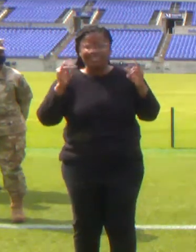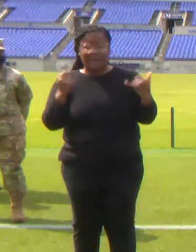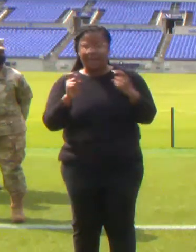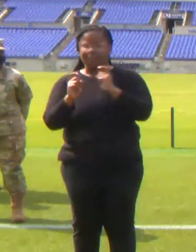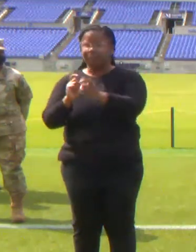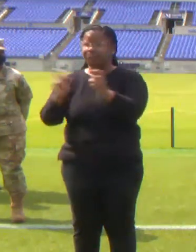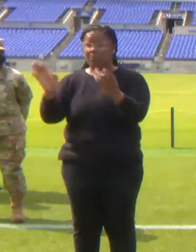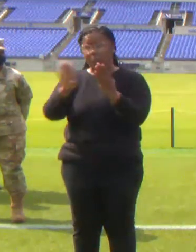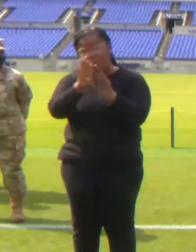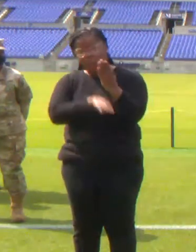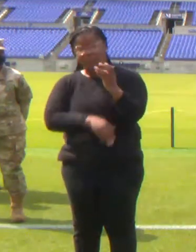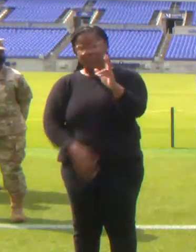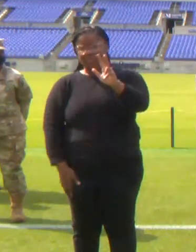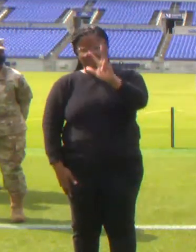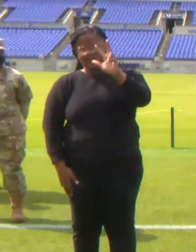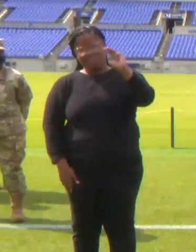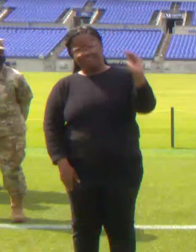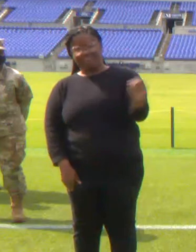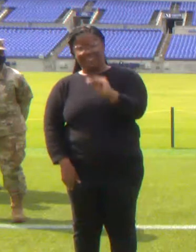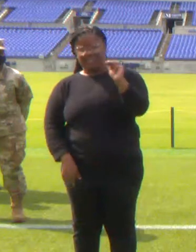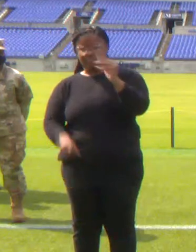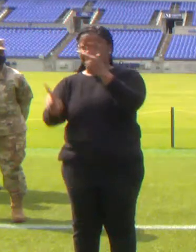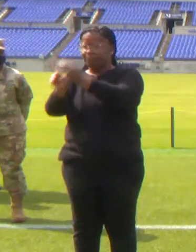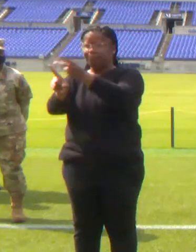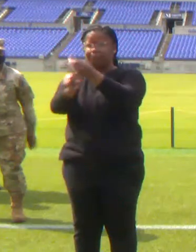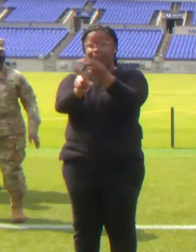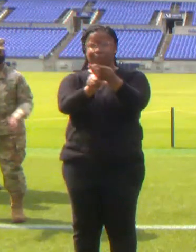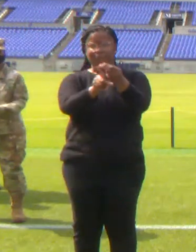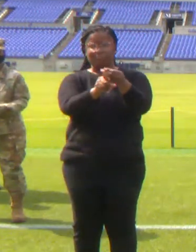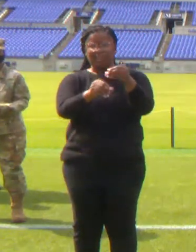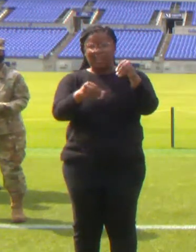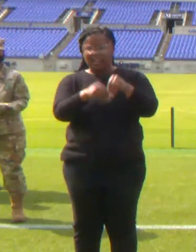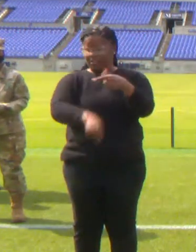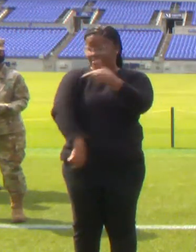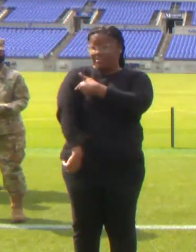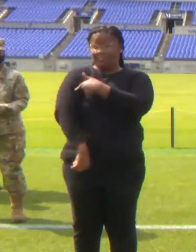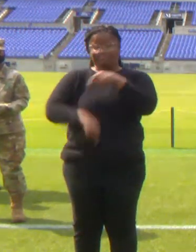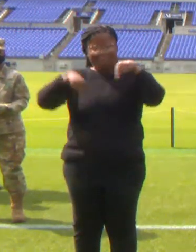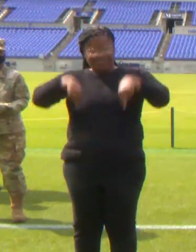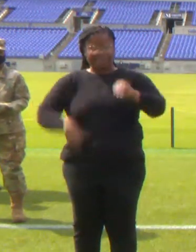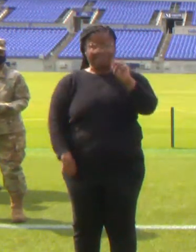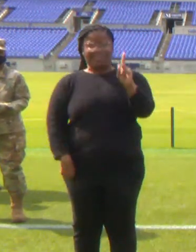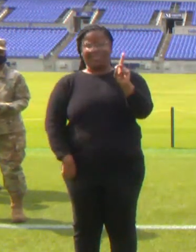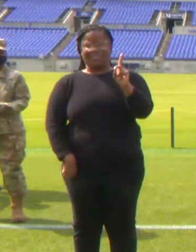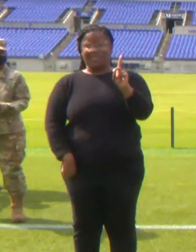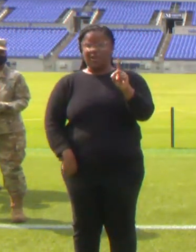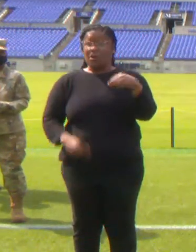vaccines into the arms of Marylanders, including our most vulnerable citizens.